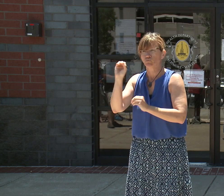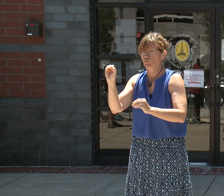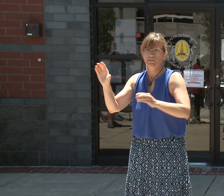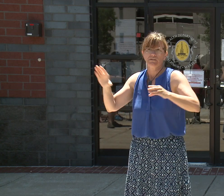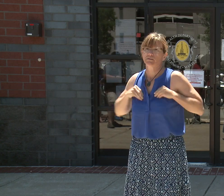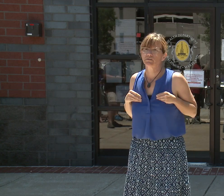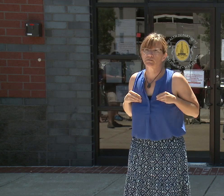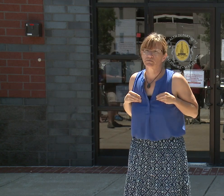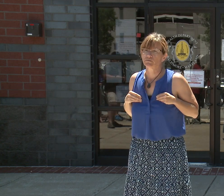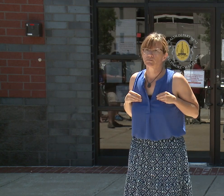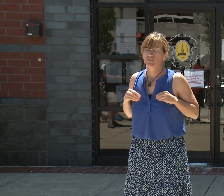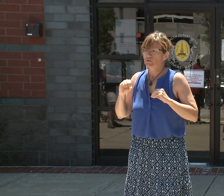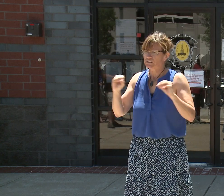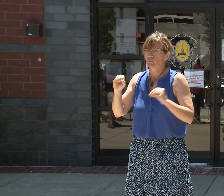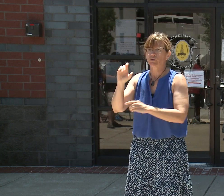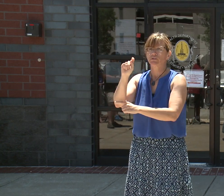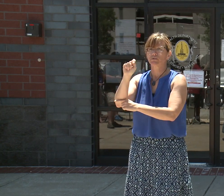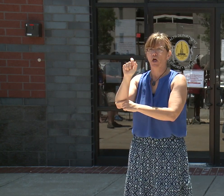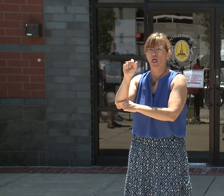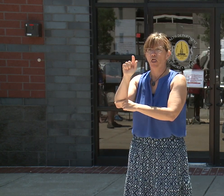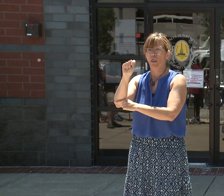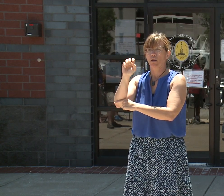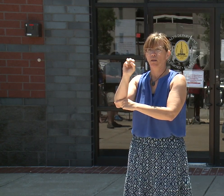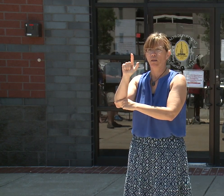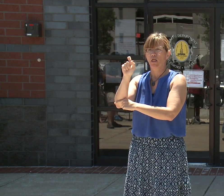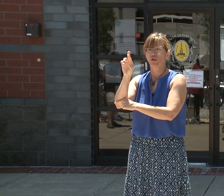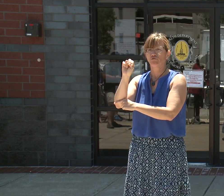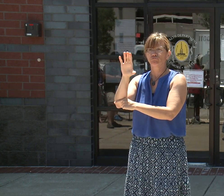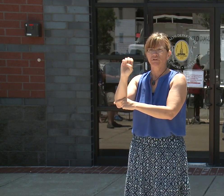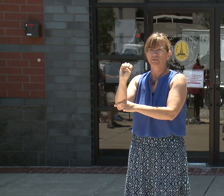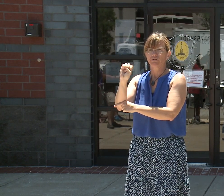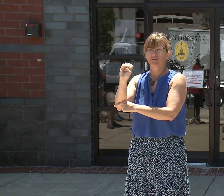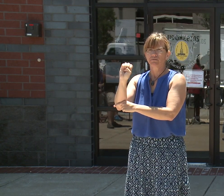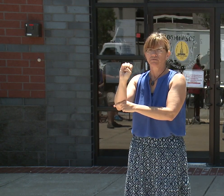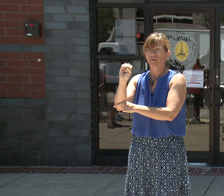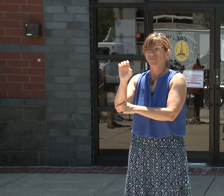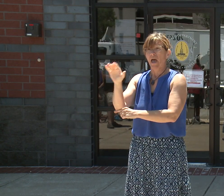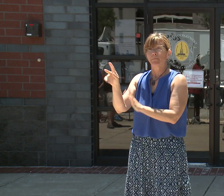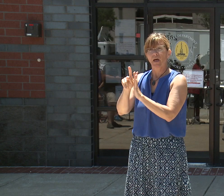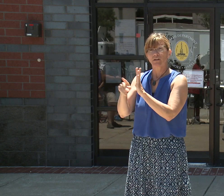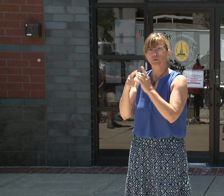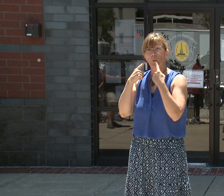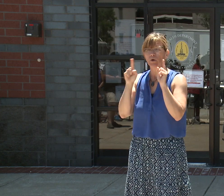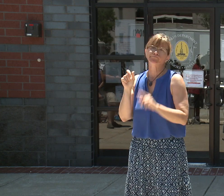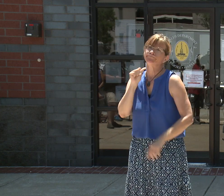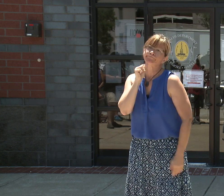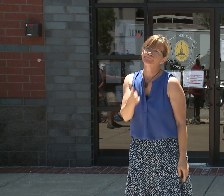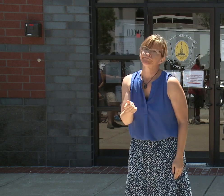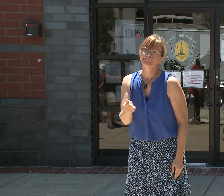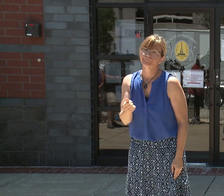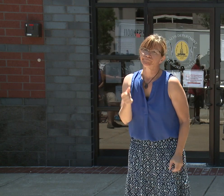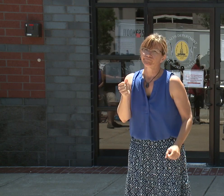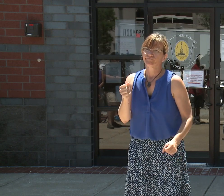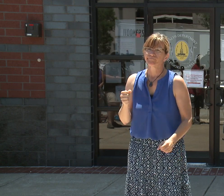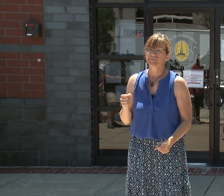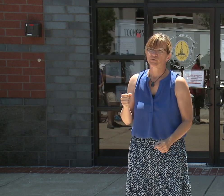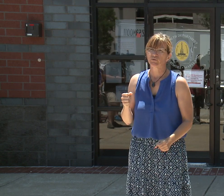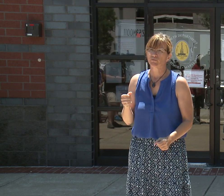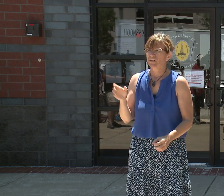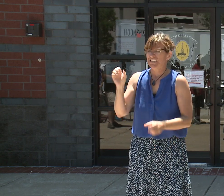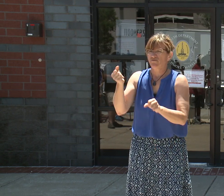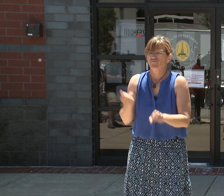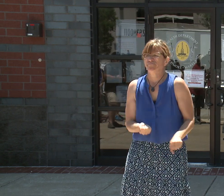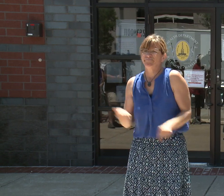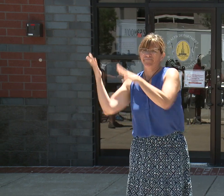folks working with those residents, seeing the things that we can do in immediate nature. There'll be things that other agencies can do that they can have addressed while we